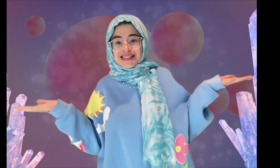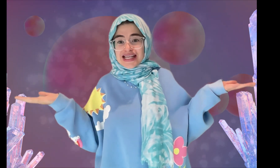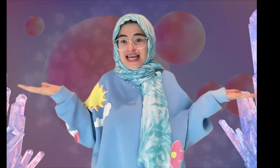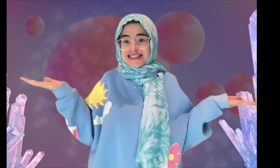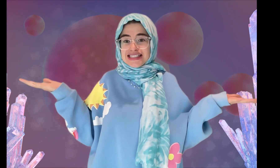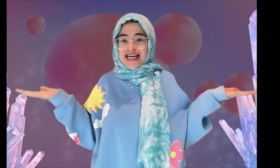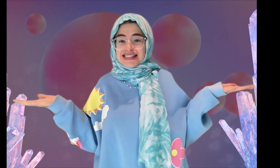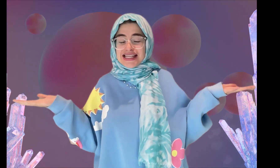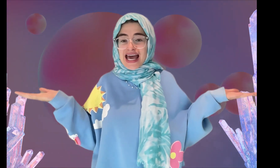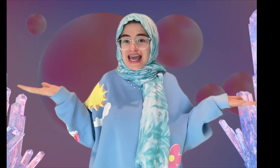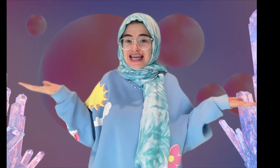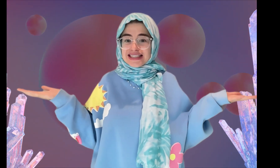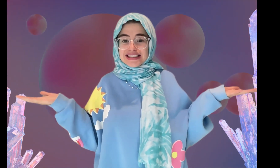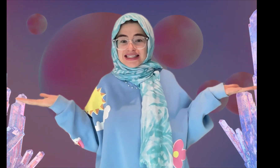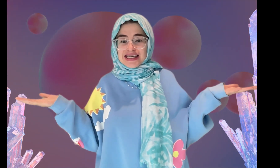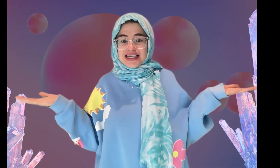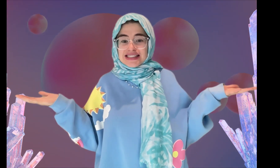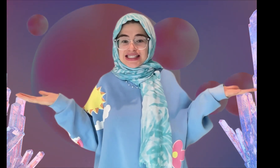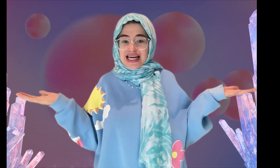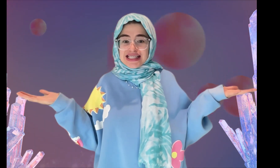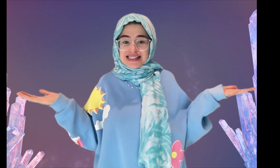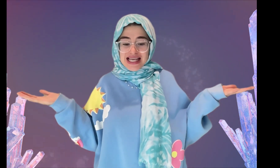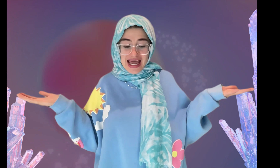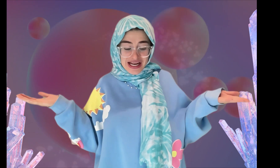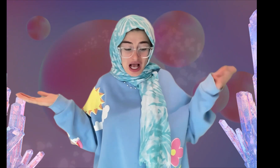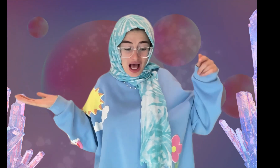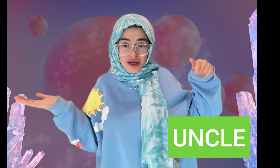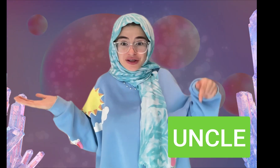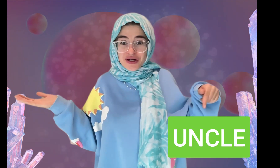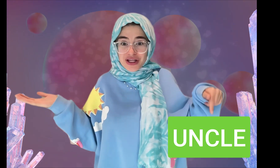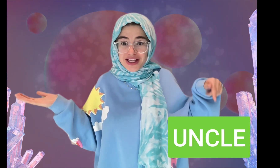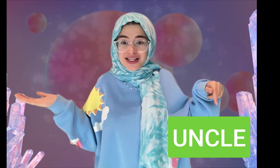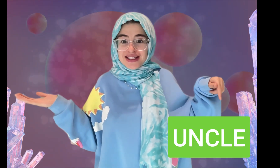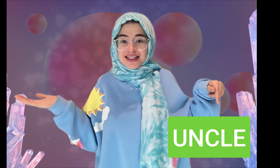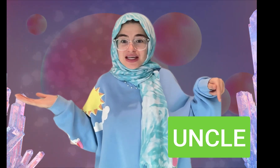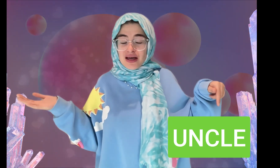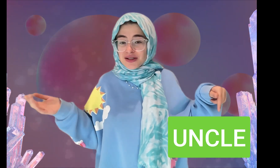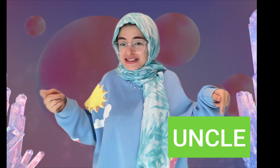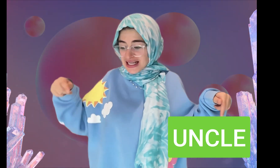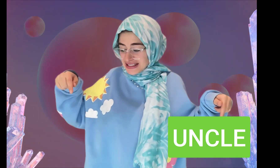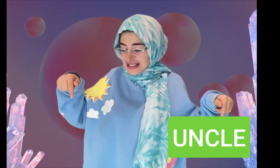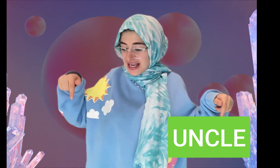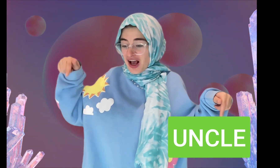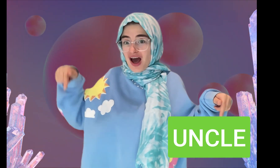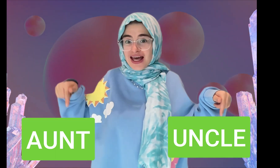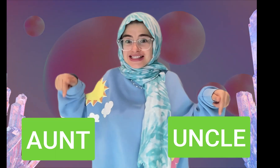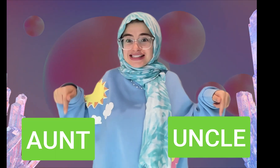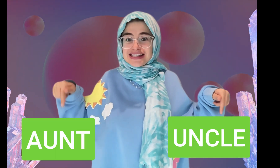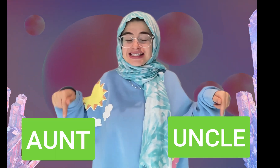sign did I sign did I sign uncle or did I sign uncle aunts